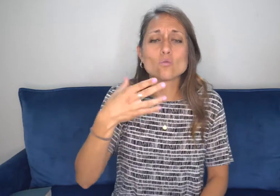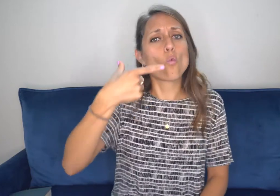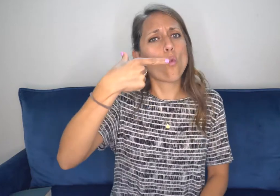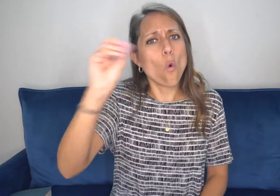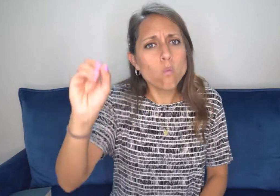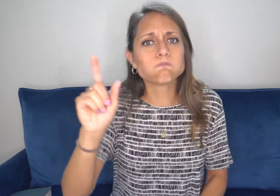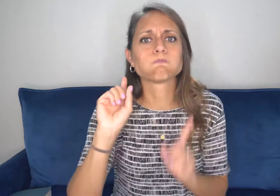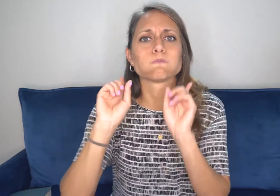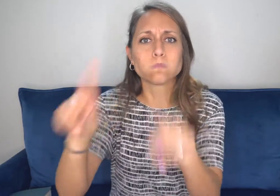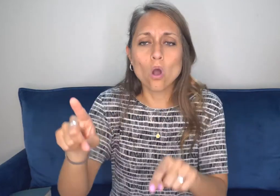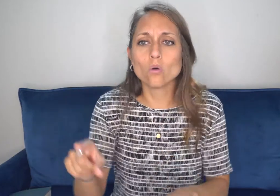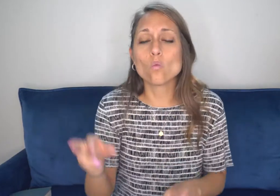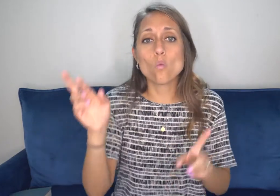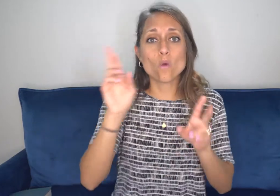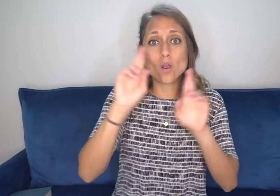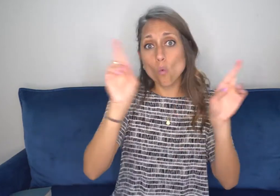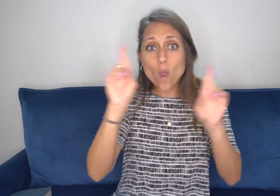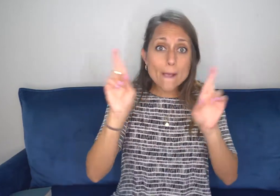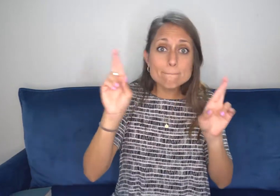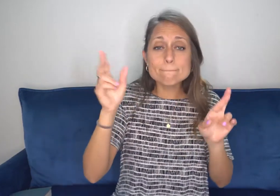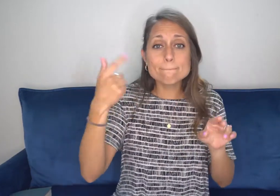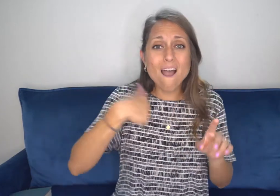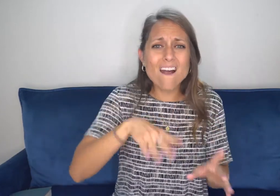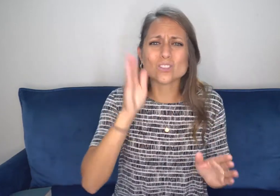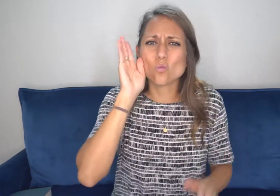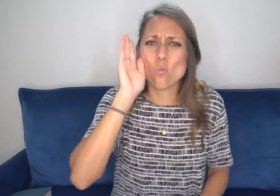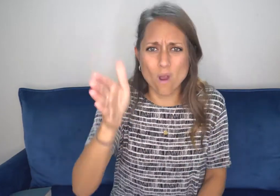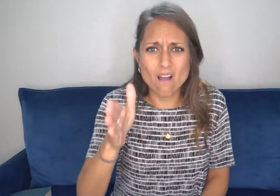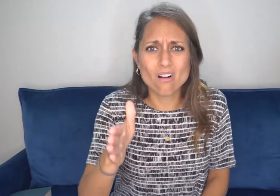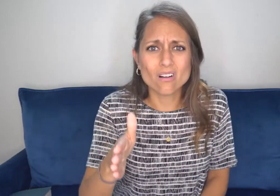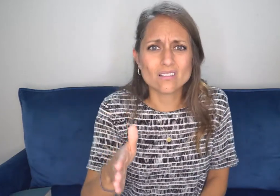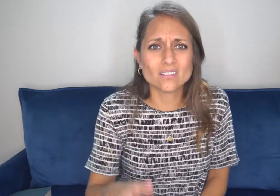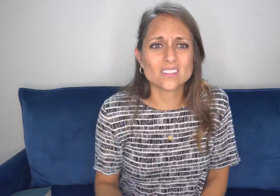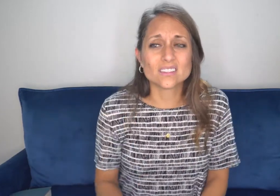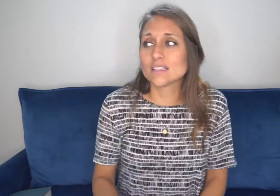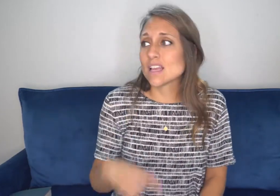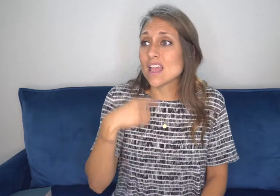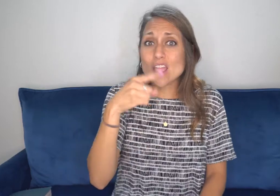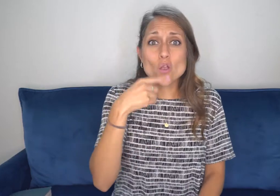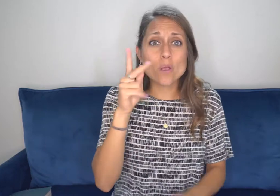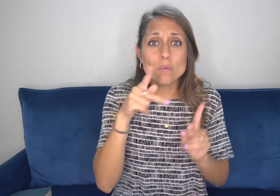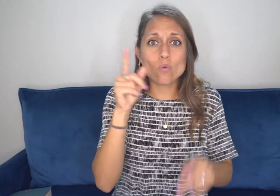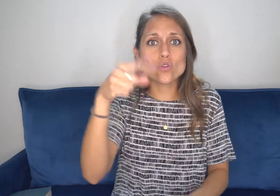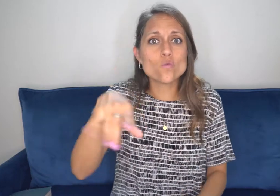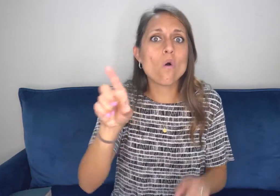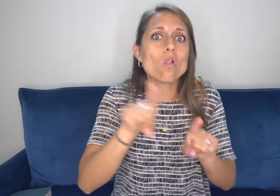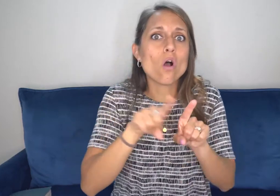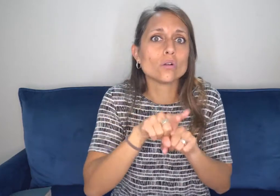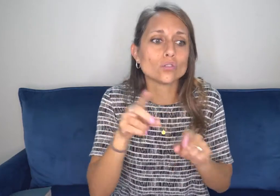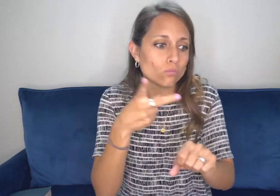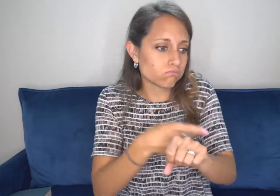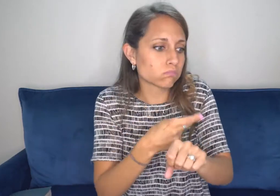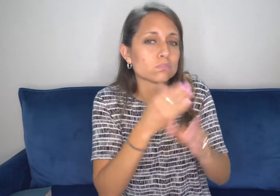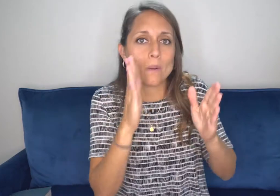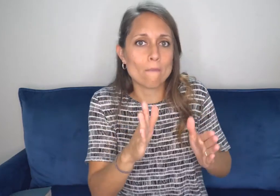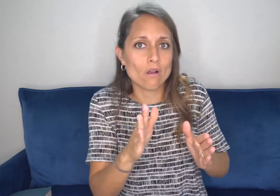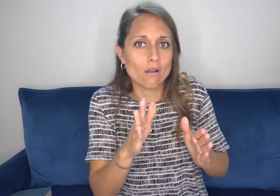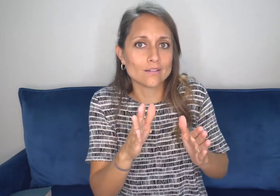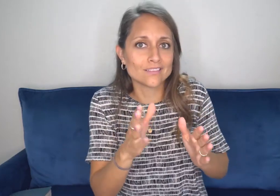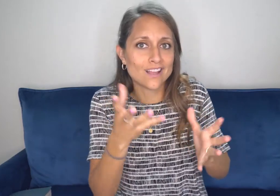he doesn't have a crazy expectation for you. He just asks you to go. And he